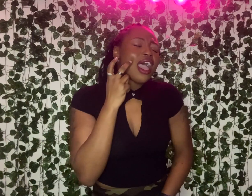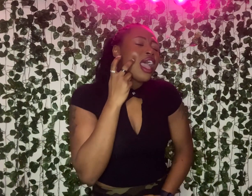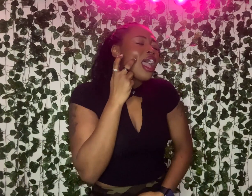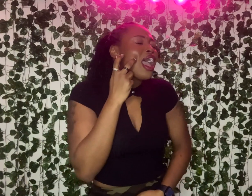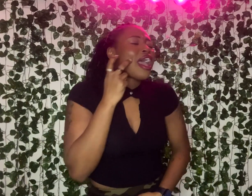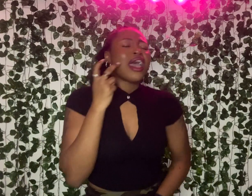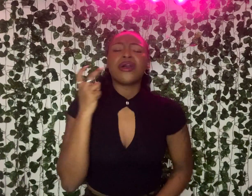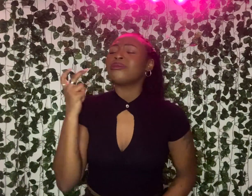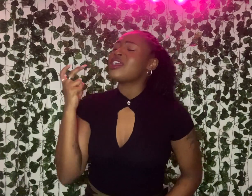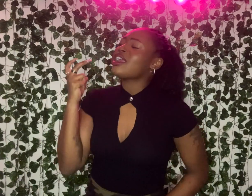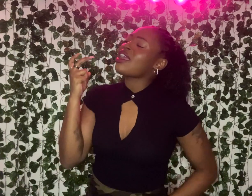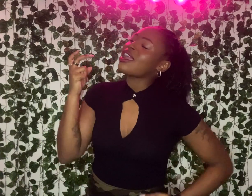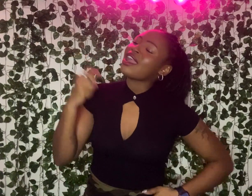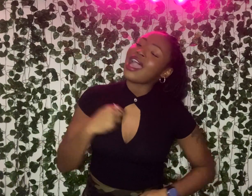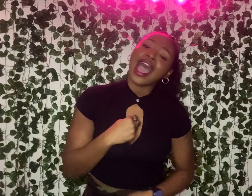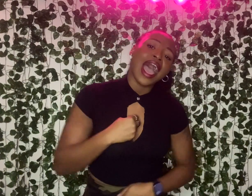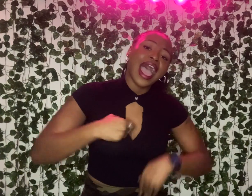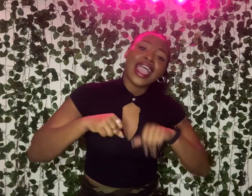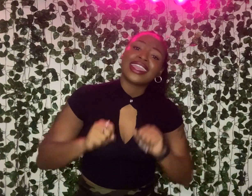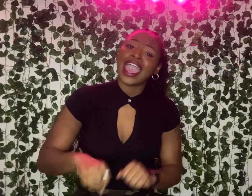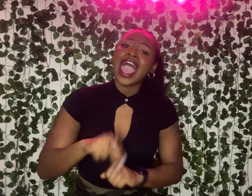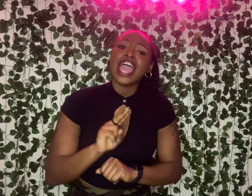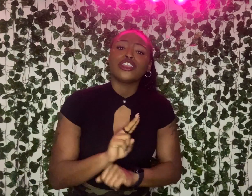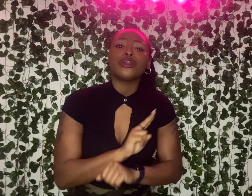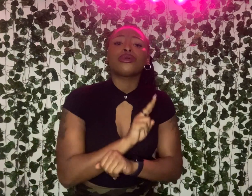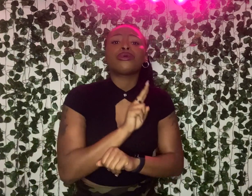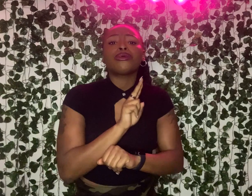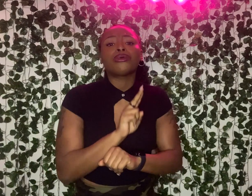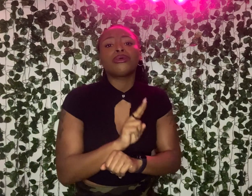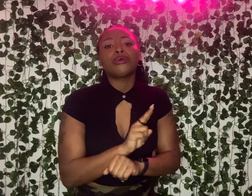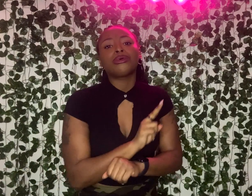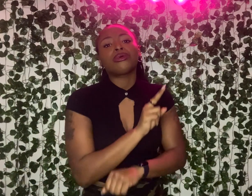memory I can use.